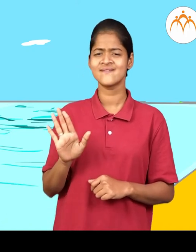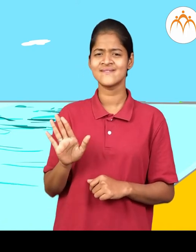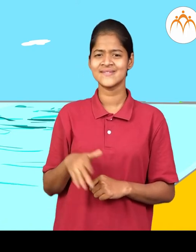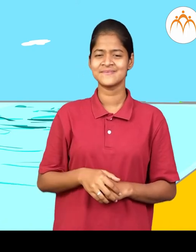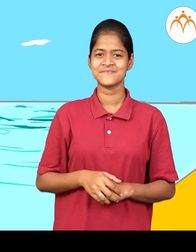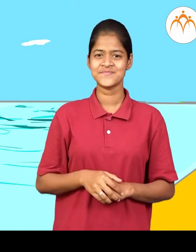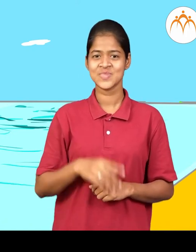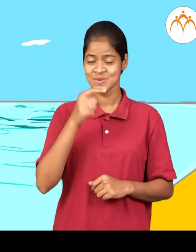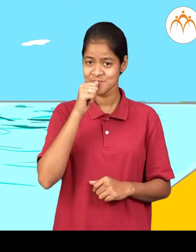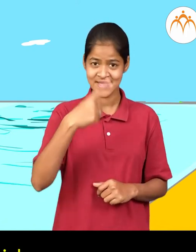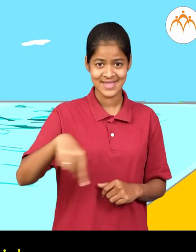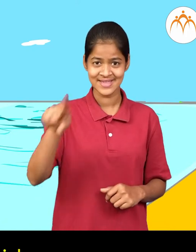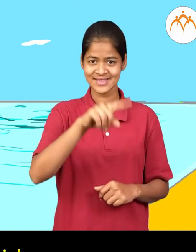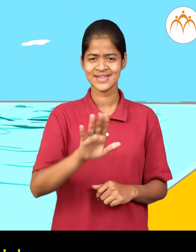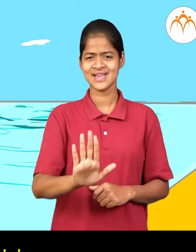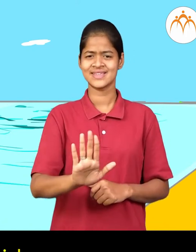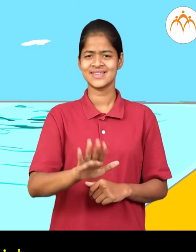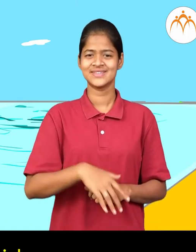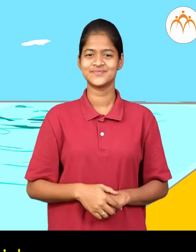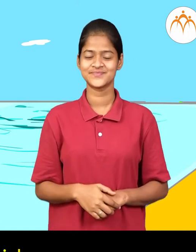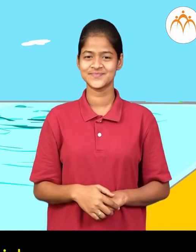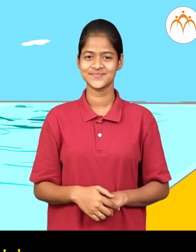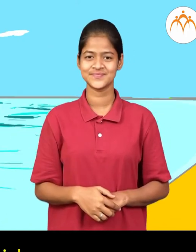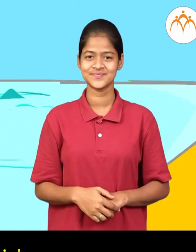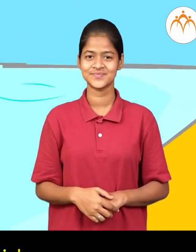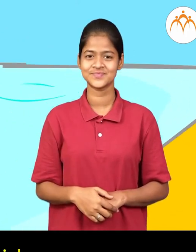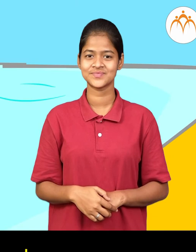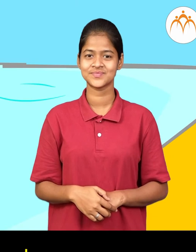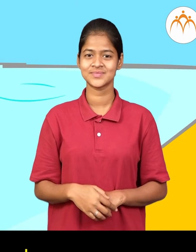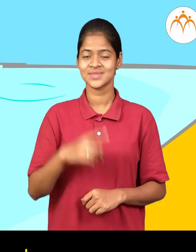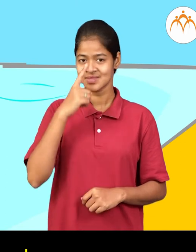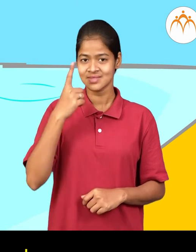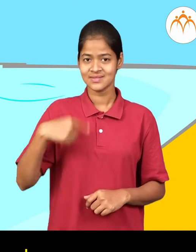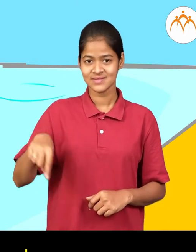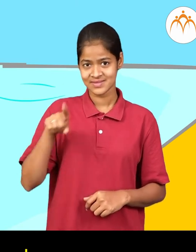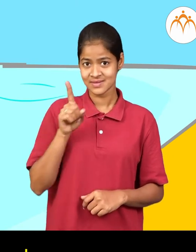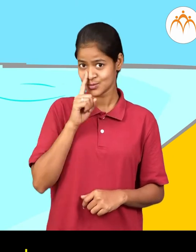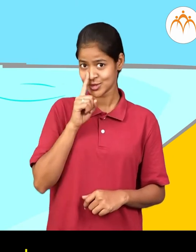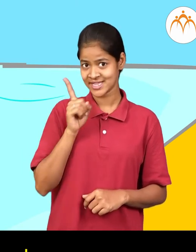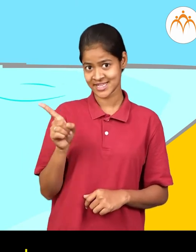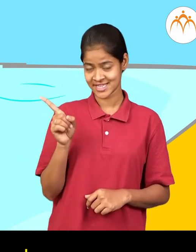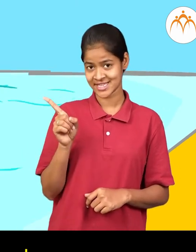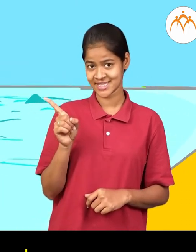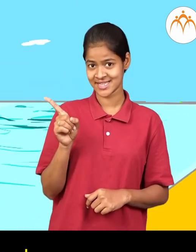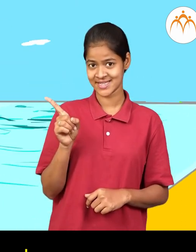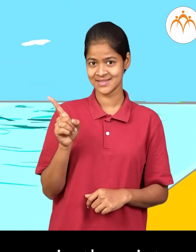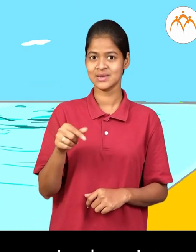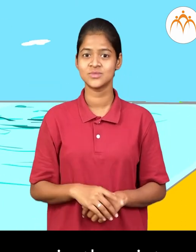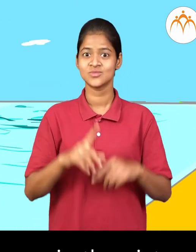this is a girl this is a pool you told